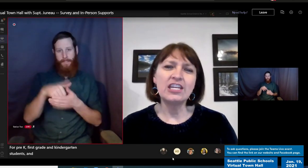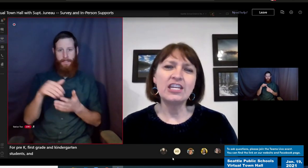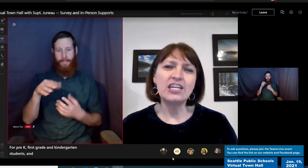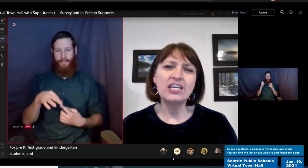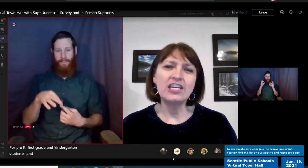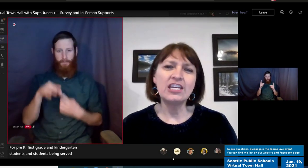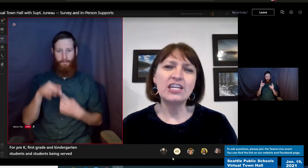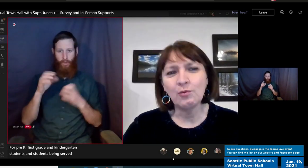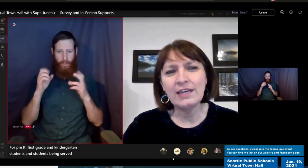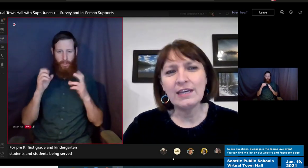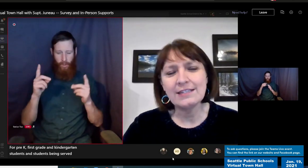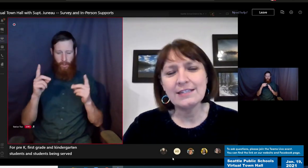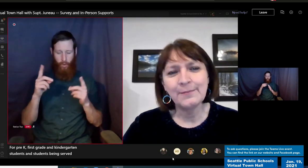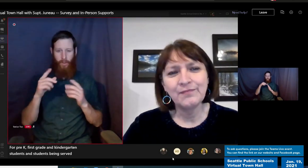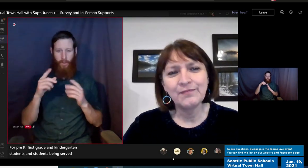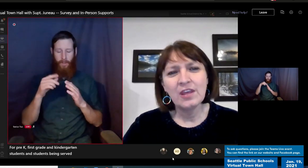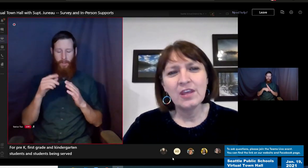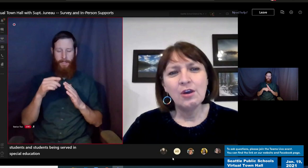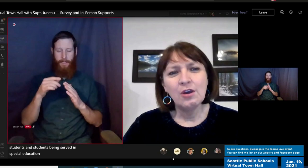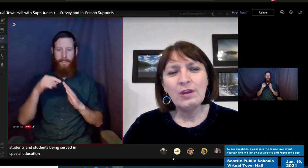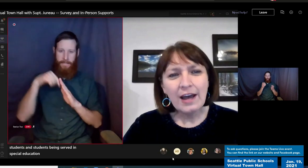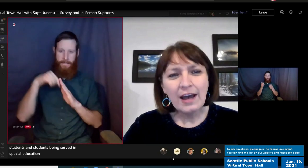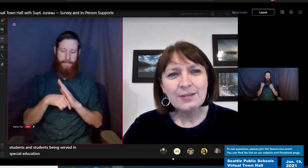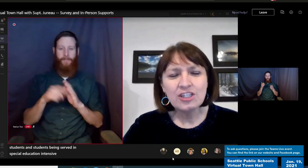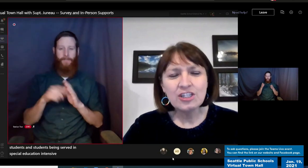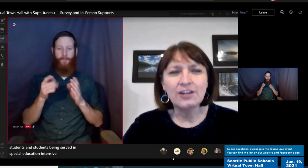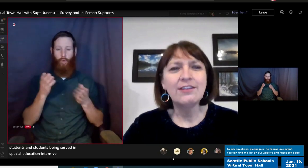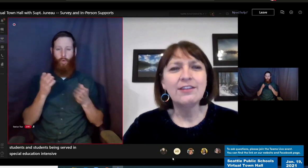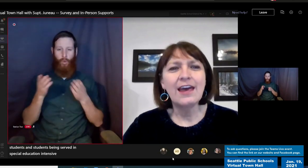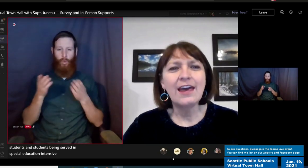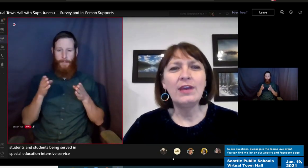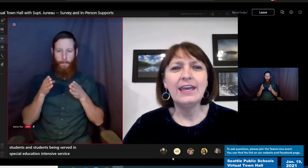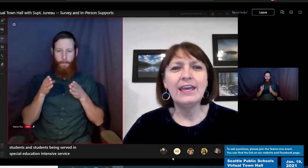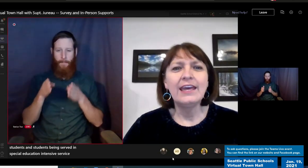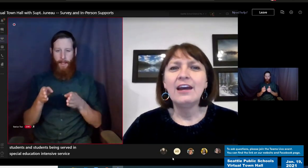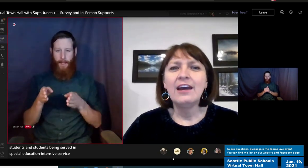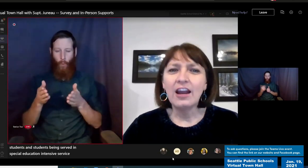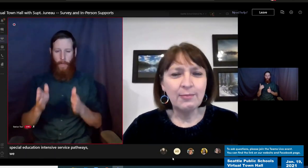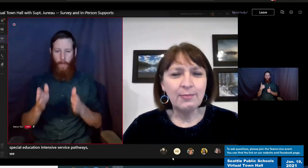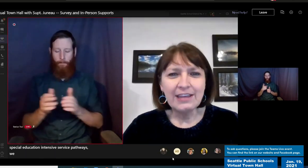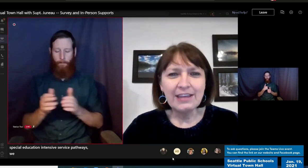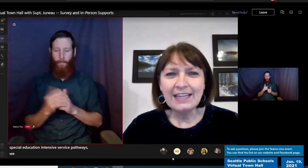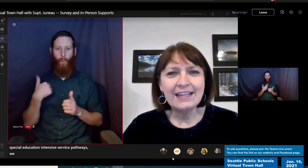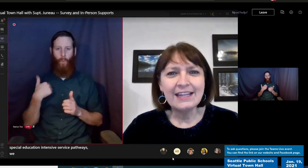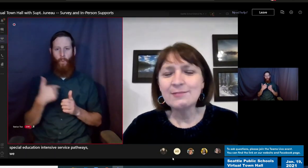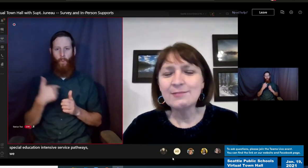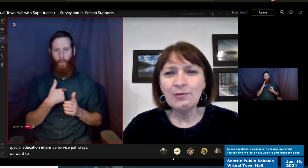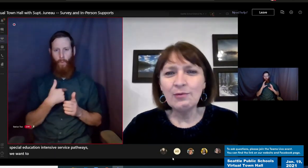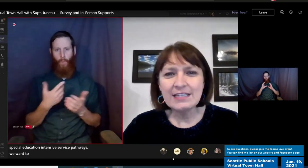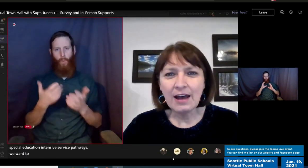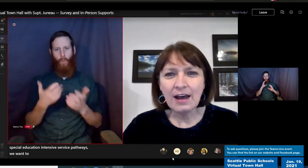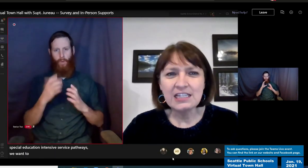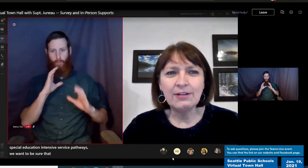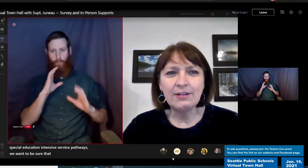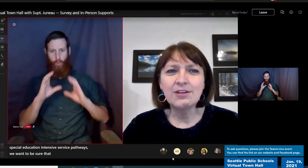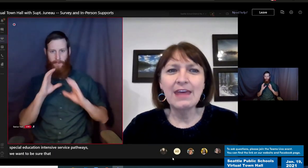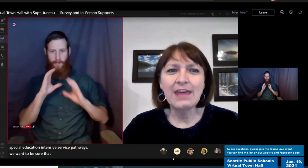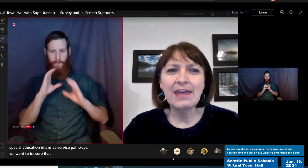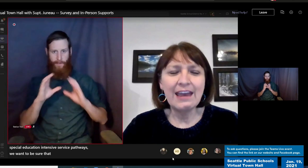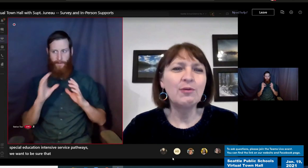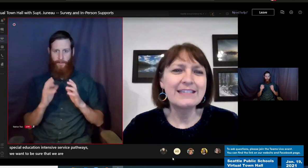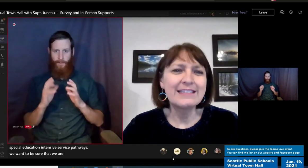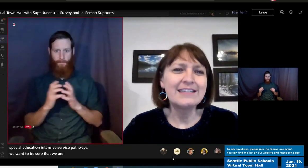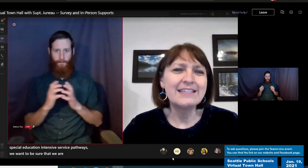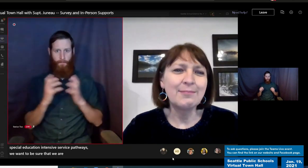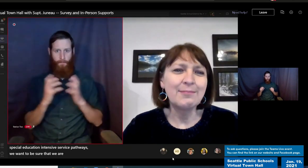service pathways. We want to be sure that we are communicating in as many ways as possible so that everyone